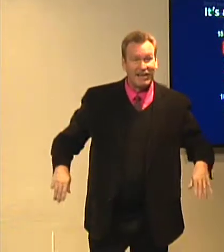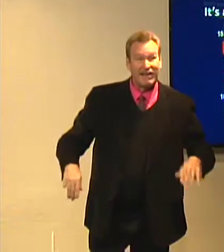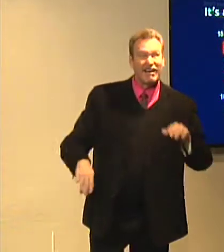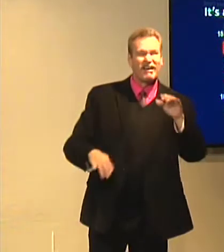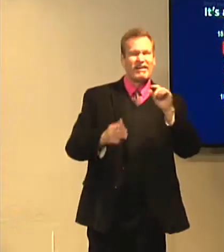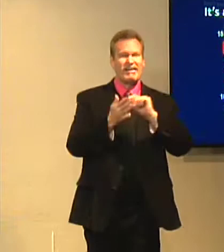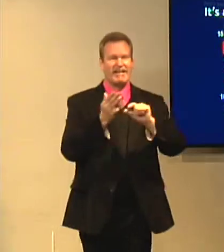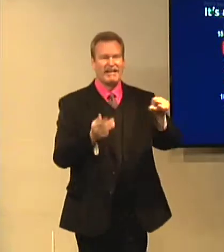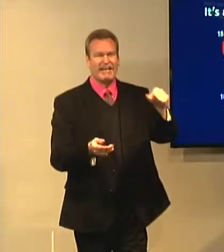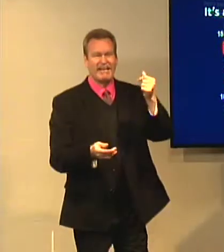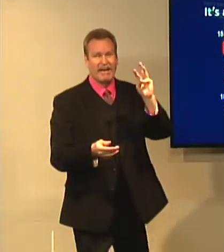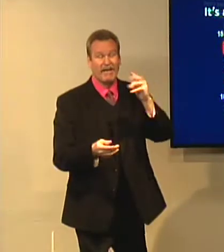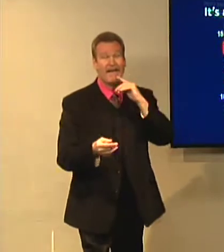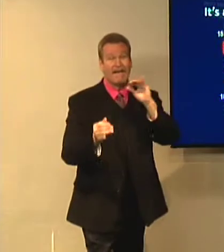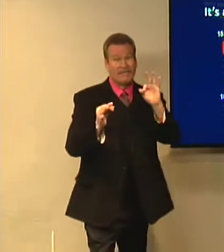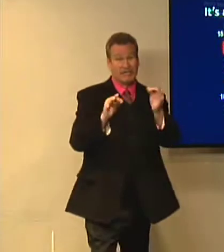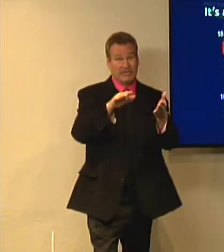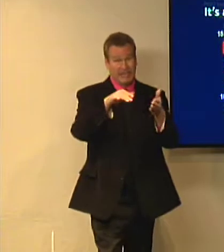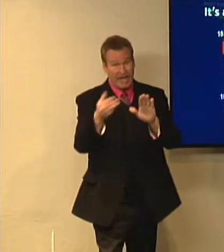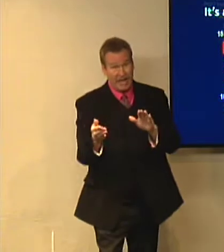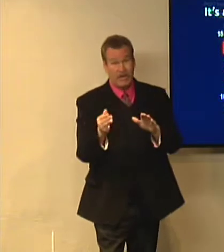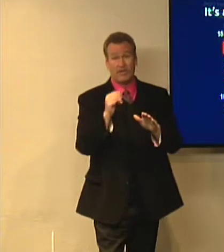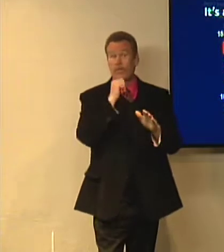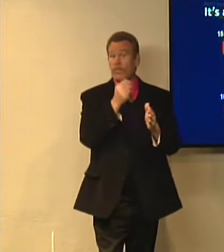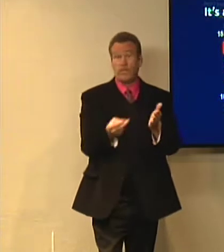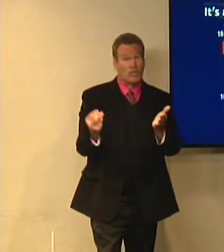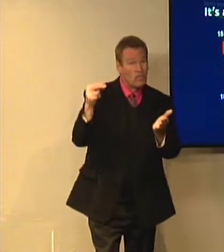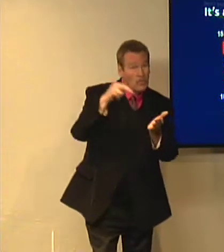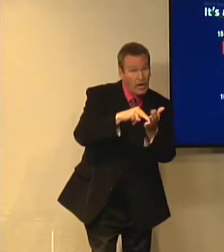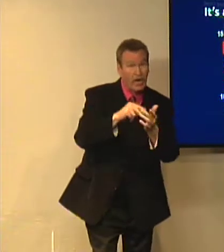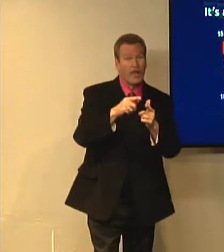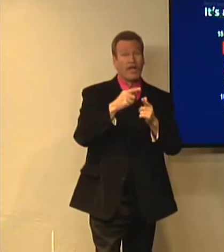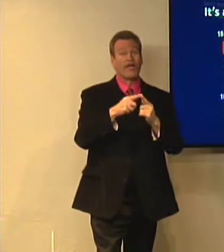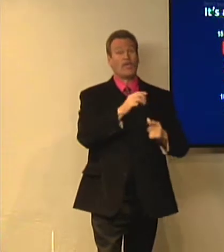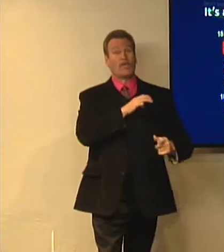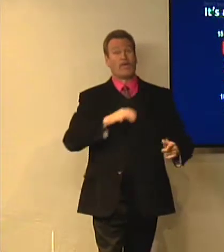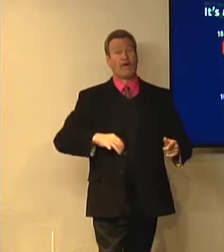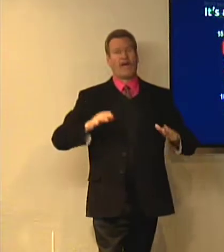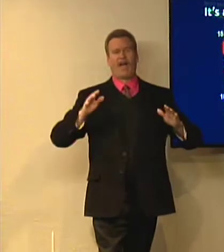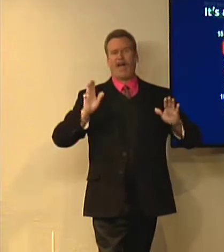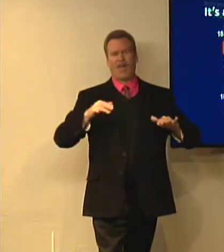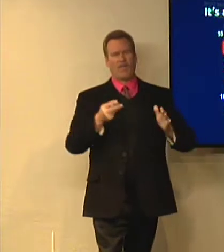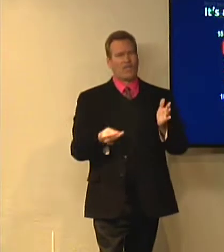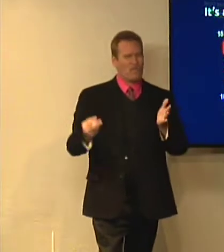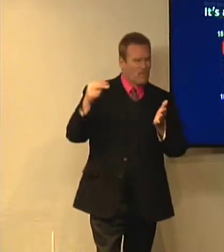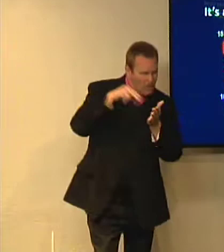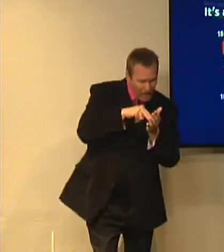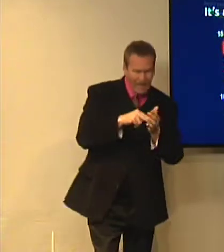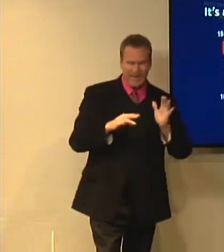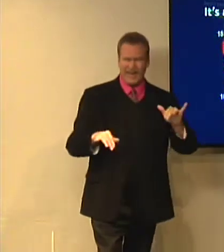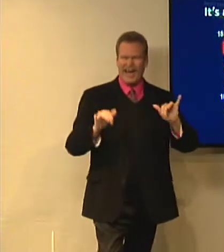if in fact the dead are not raised, for if the dead are not raised, then Christ has not been raised either.